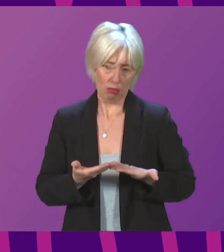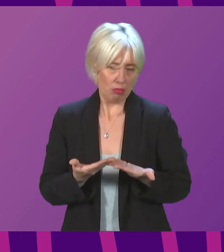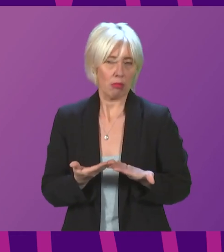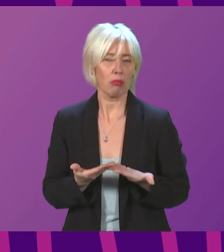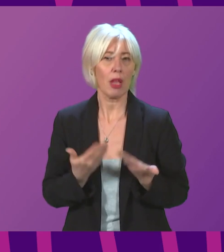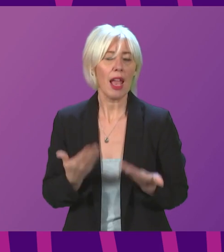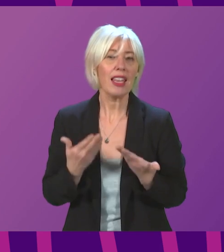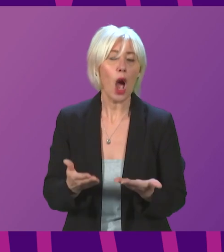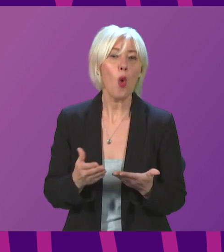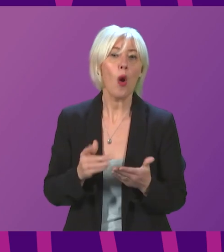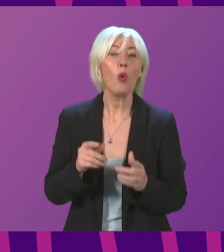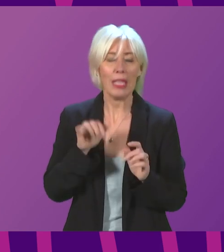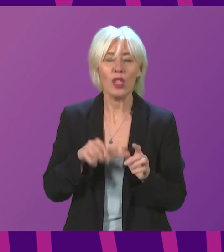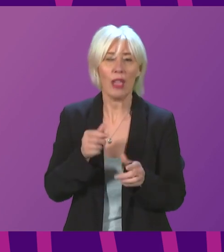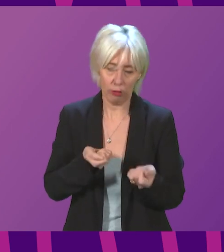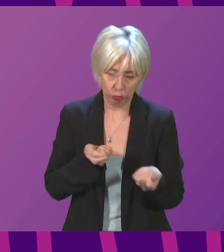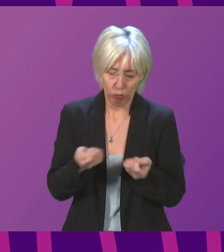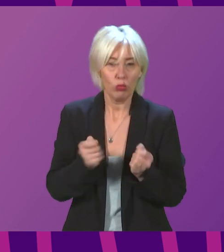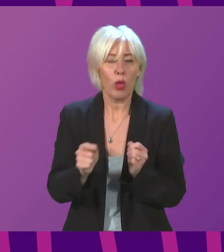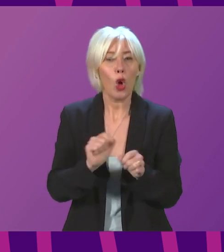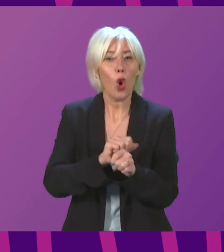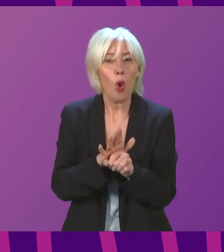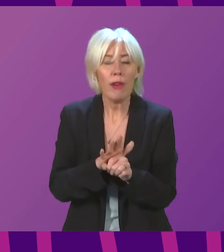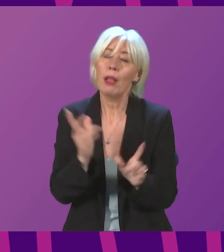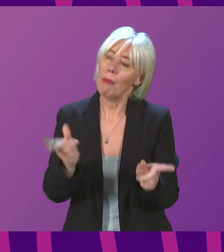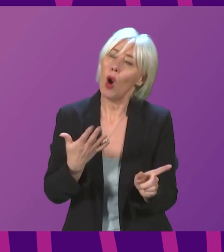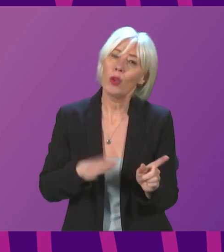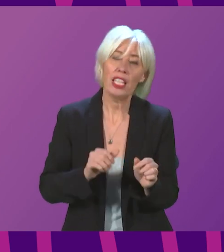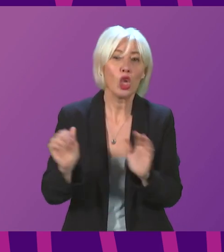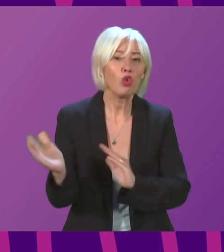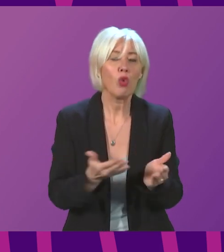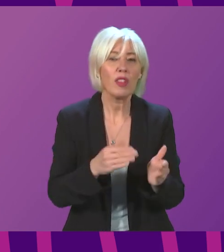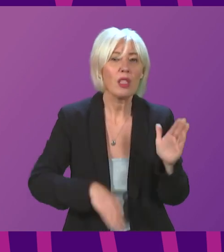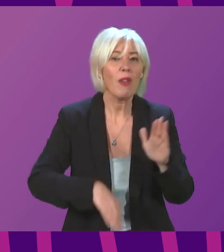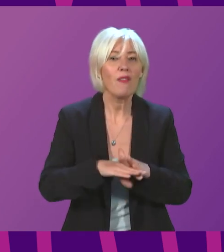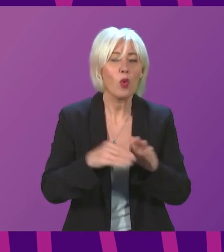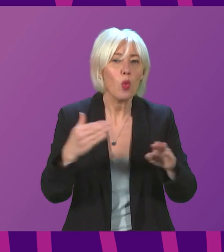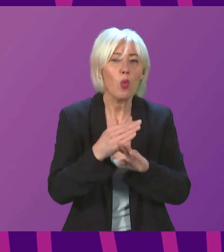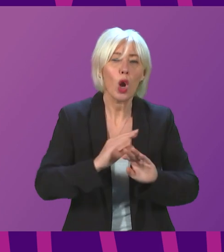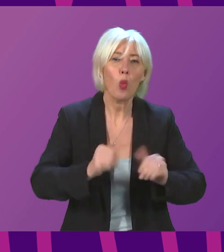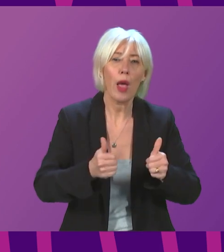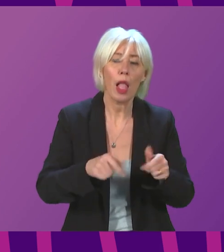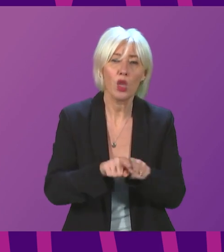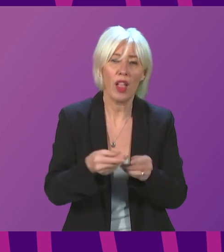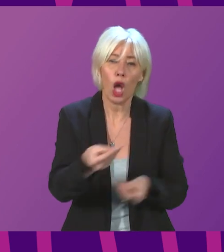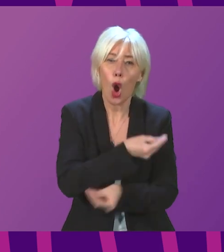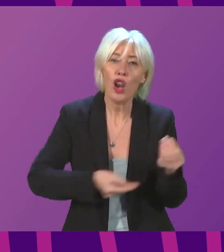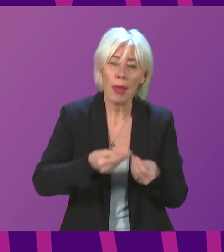that although we need to tackle COVID, we also need our services to function fully and our economy to keep running?